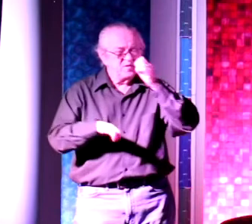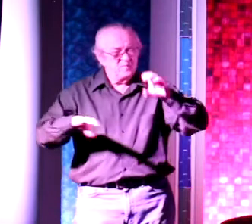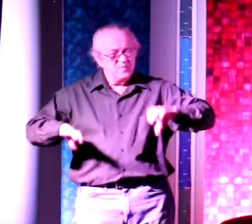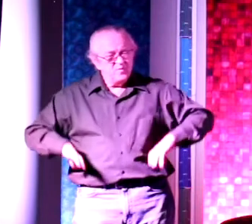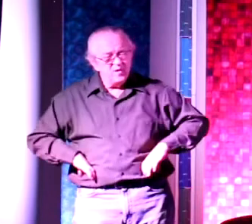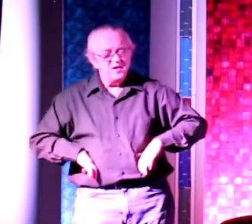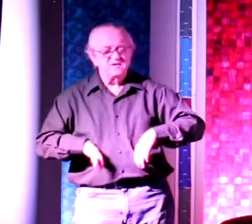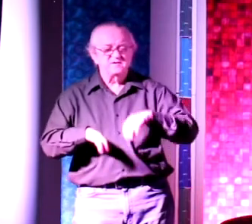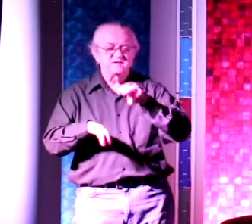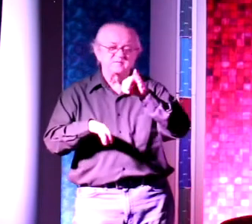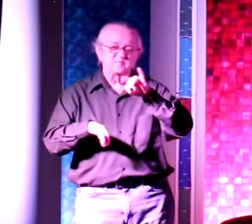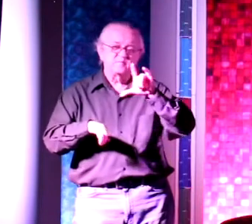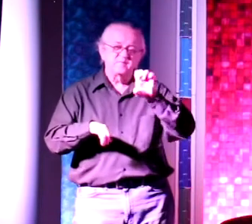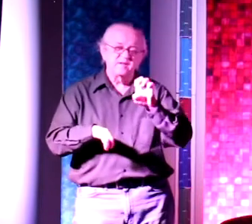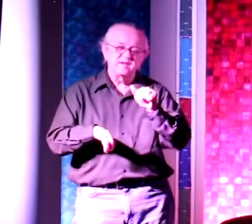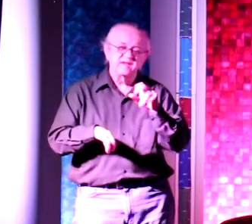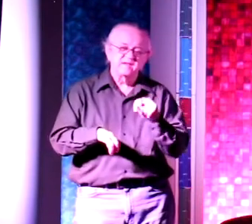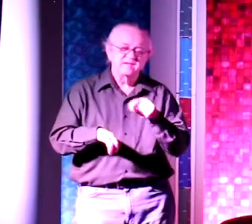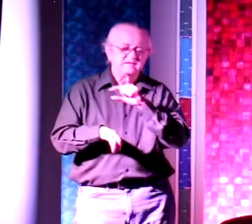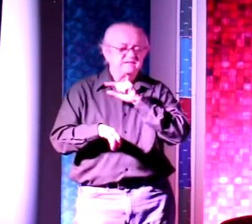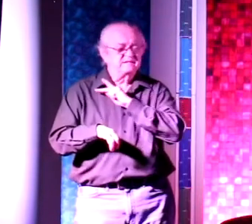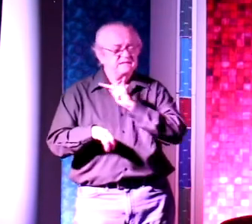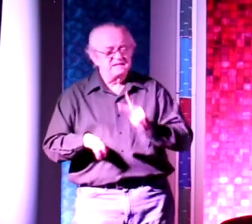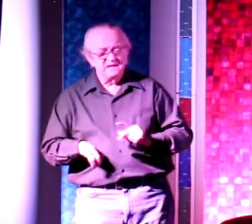queens and czars and sheiks and presidents.